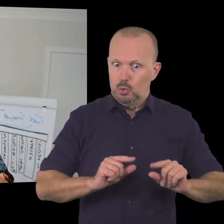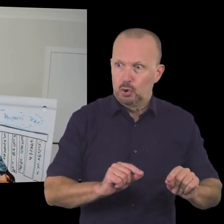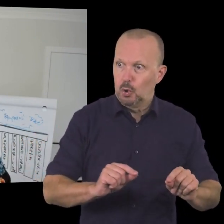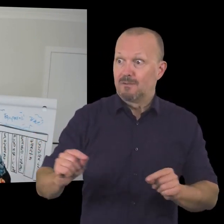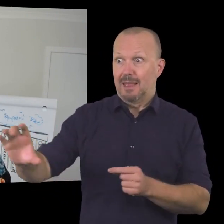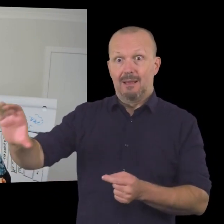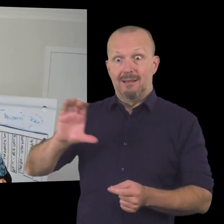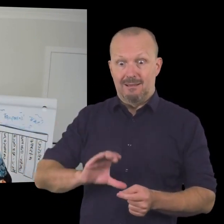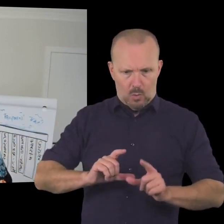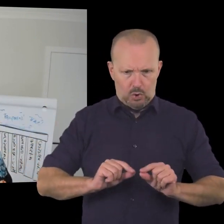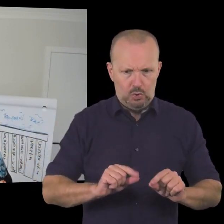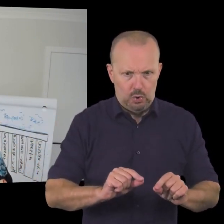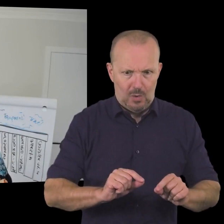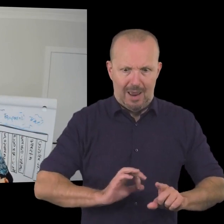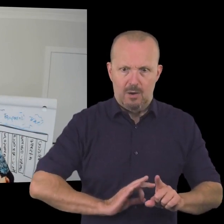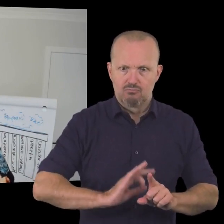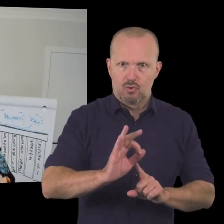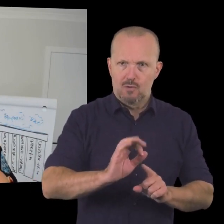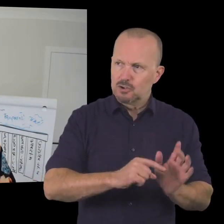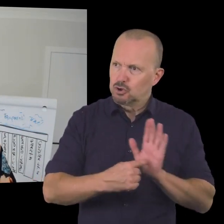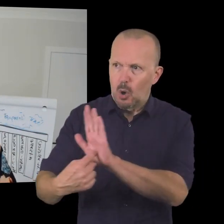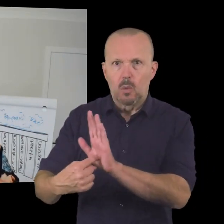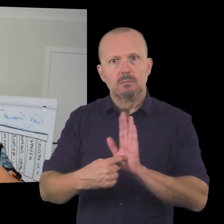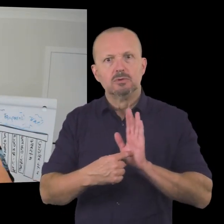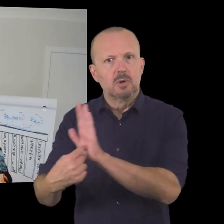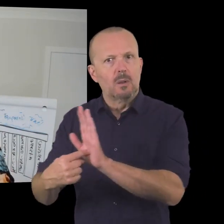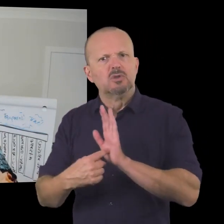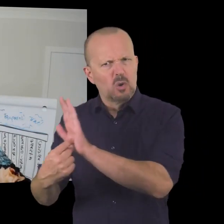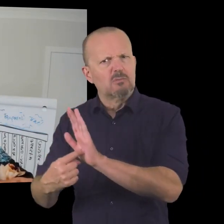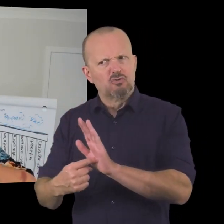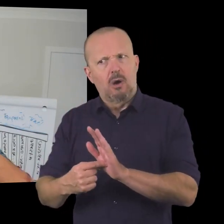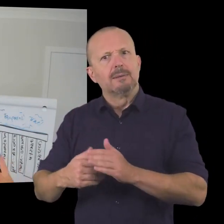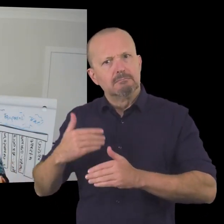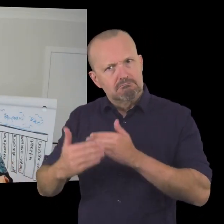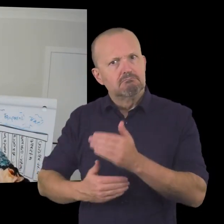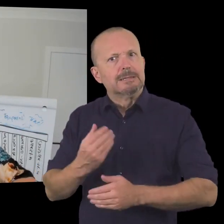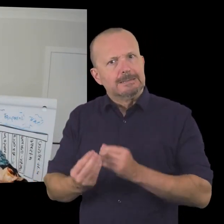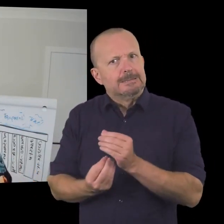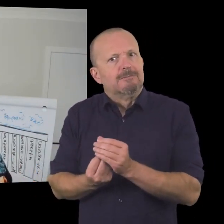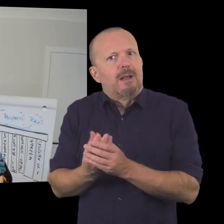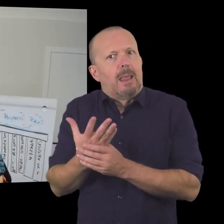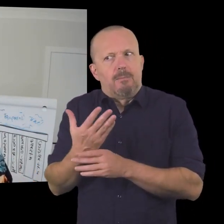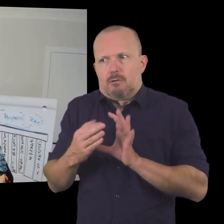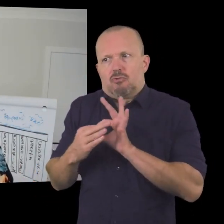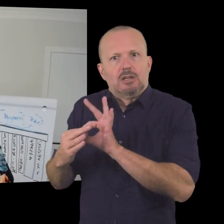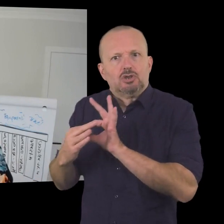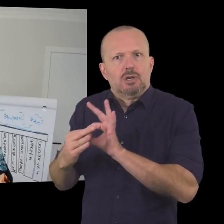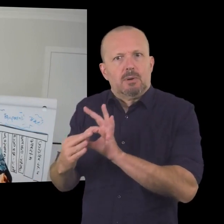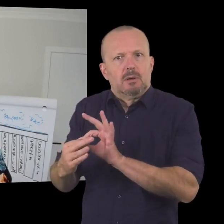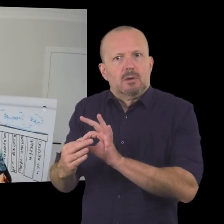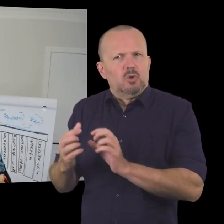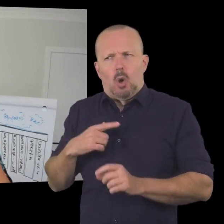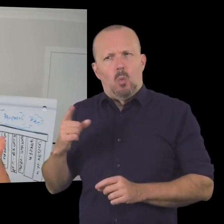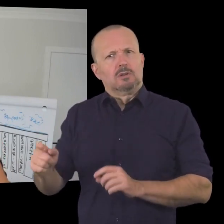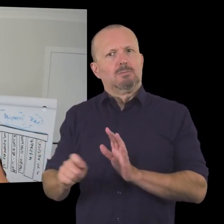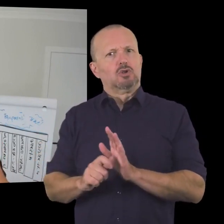share the difference that is made through their sponsorship and also talk about how your partnership can evolve as time goes on that increases